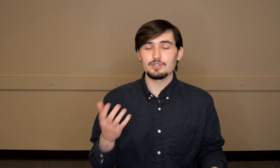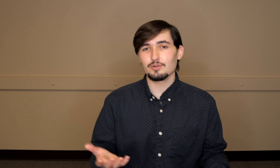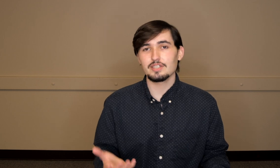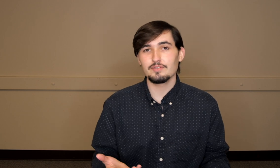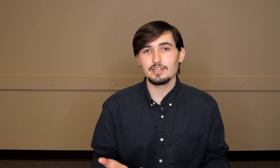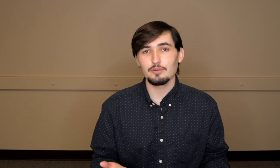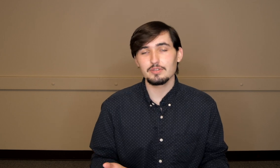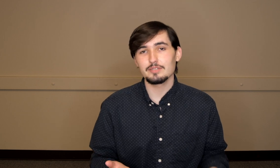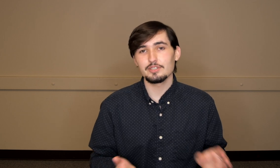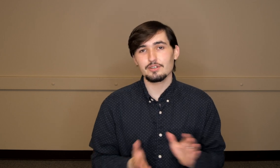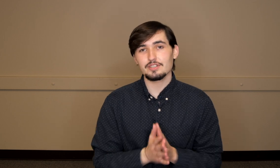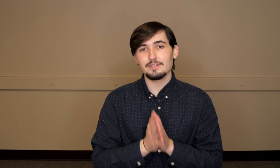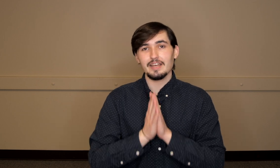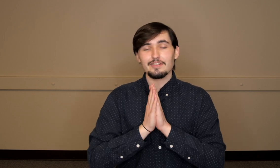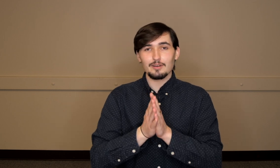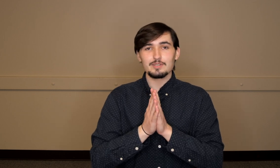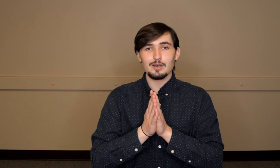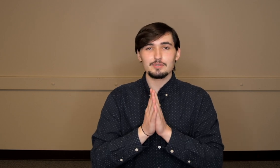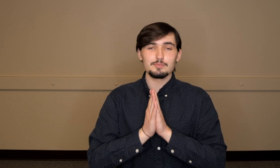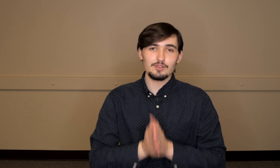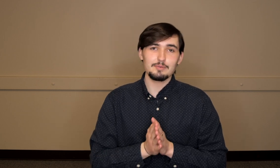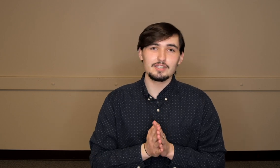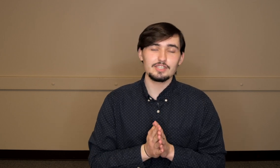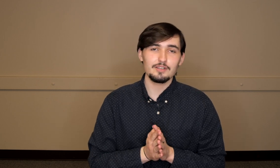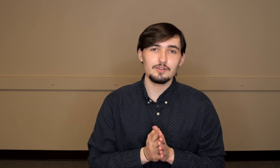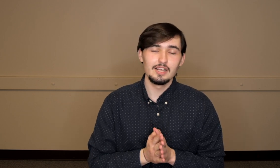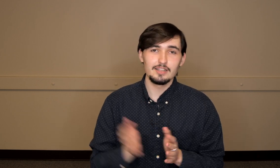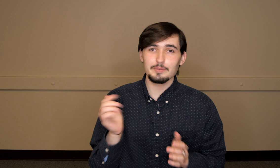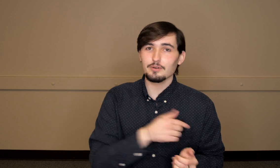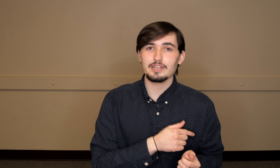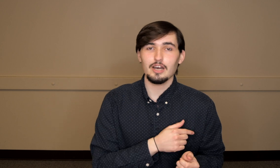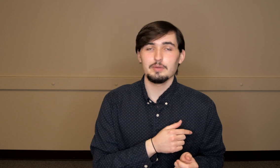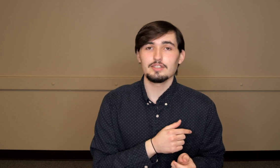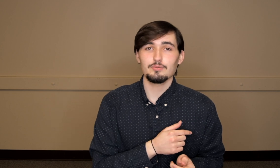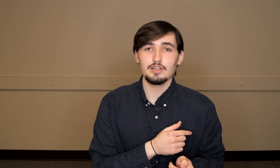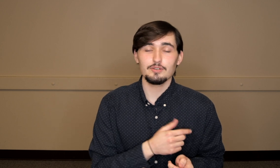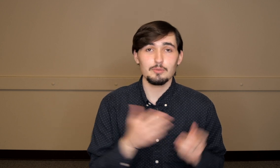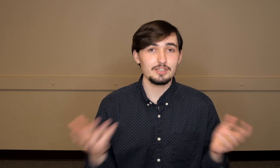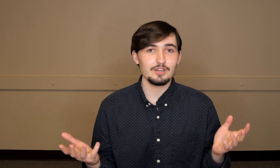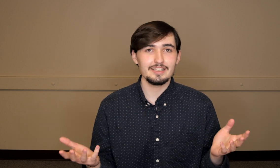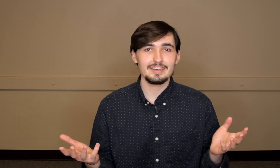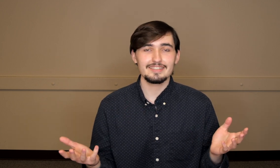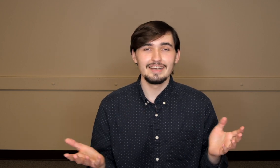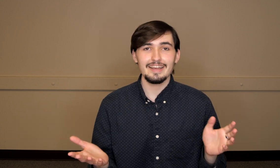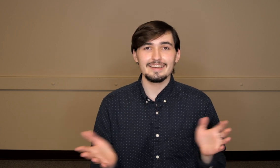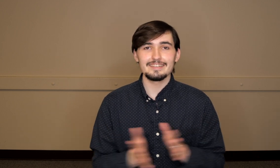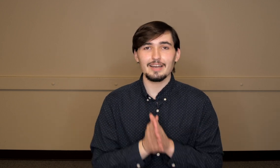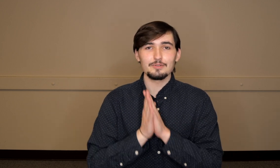enjoyed this video please be sure to give it a thumbs up, subscribe to the channel, let me know in the comments what you want me to try next and I will